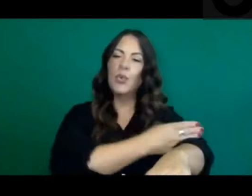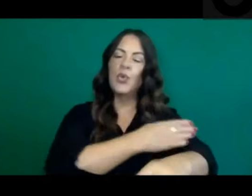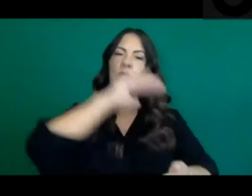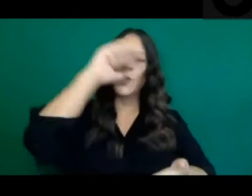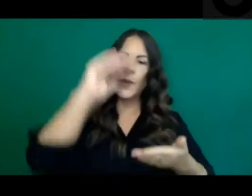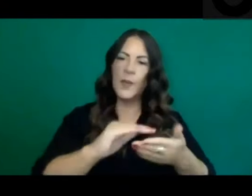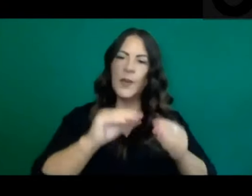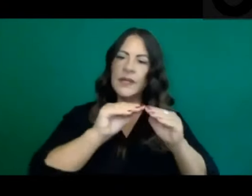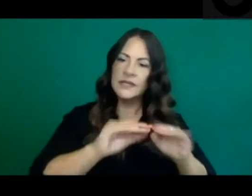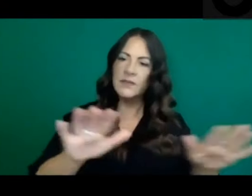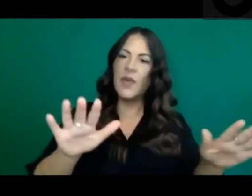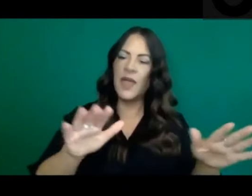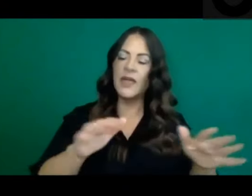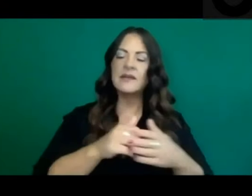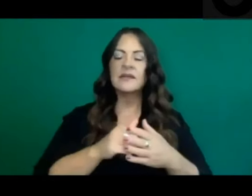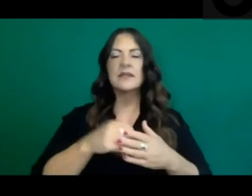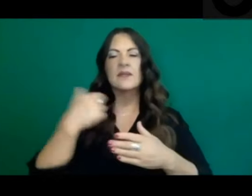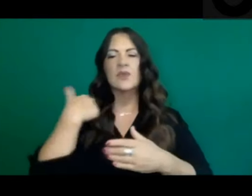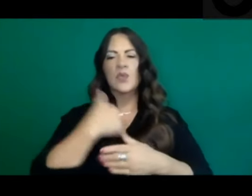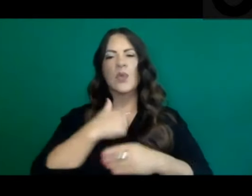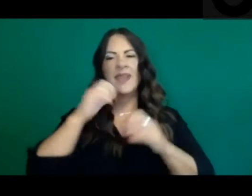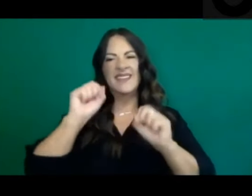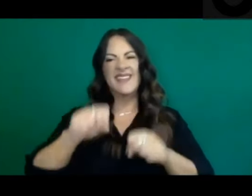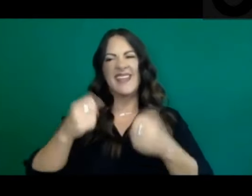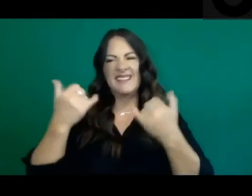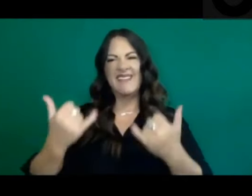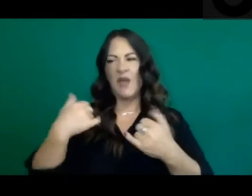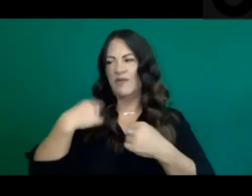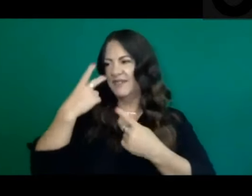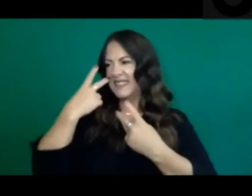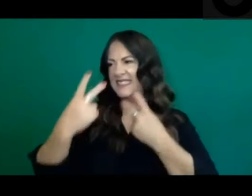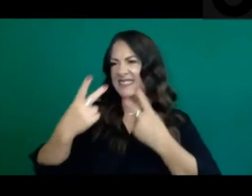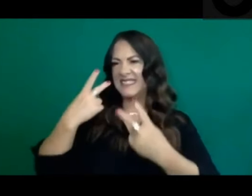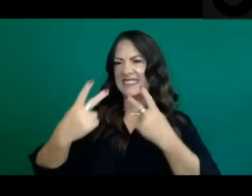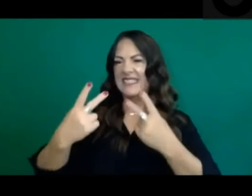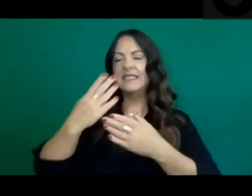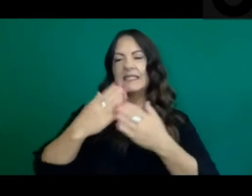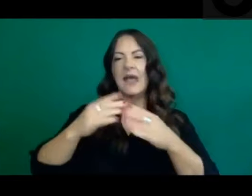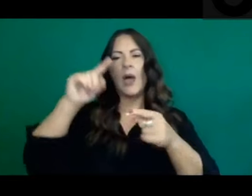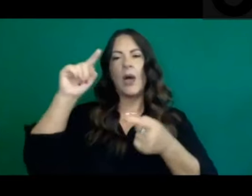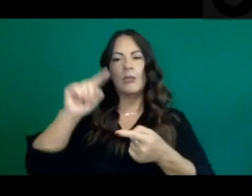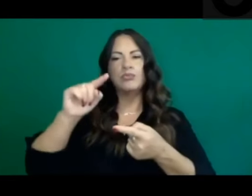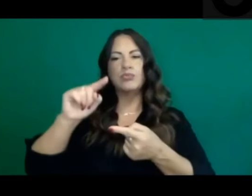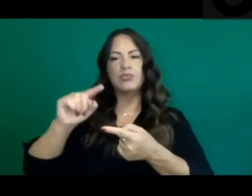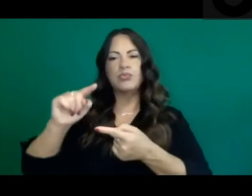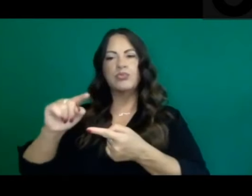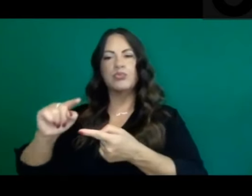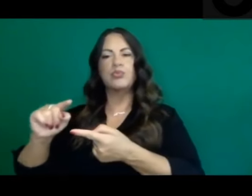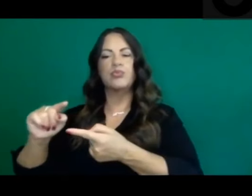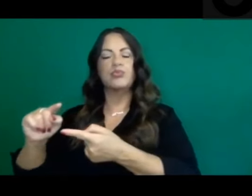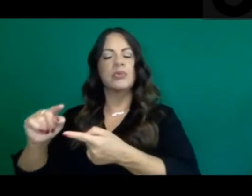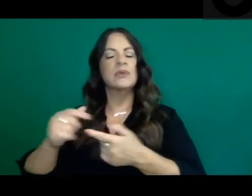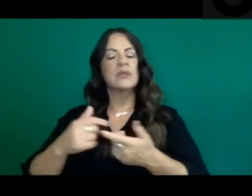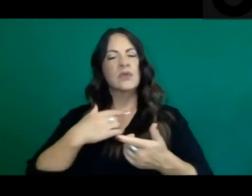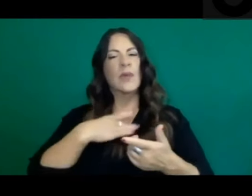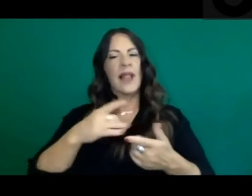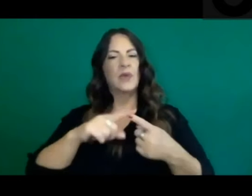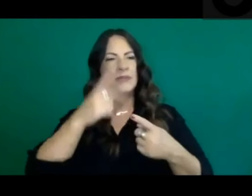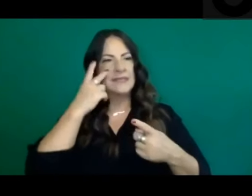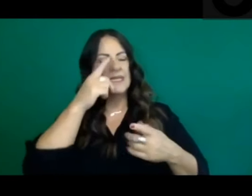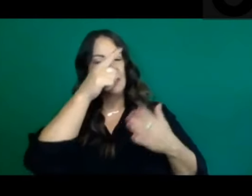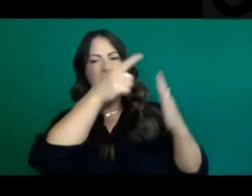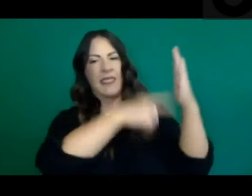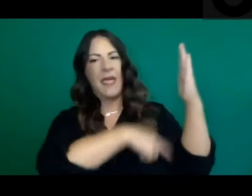we've seen over the last many days is some reductions and certainly stabilizations in these numbers